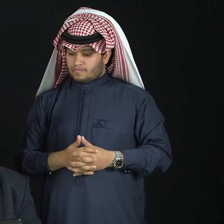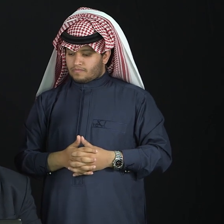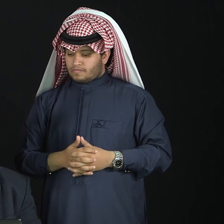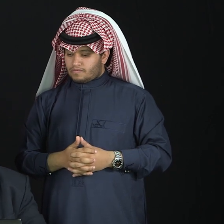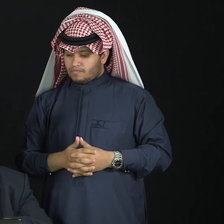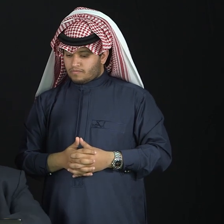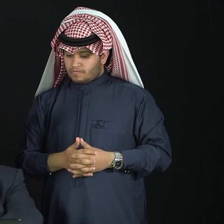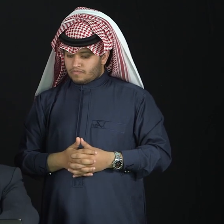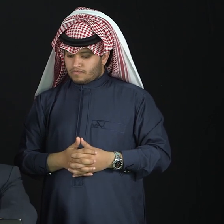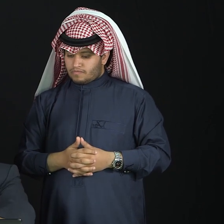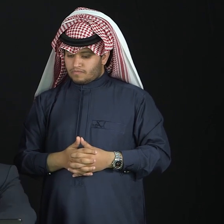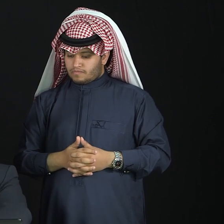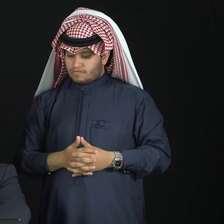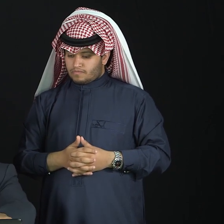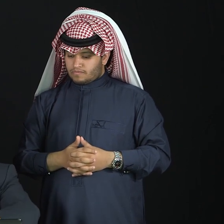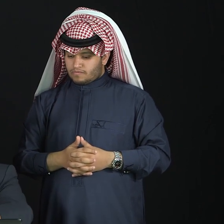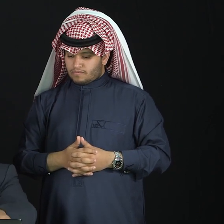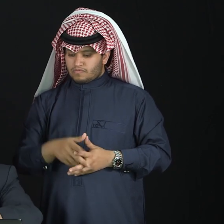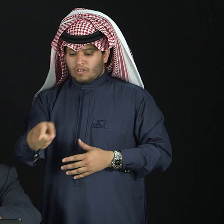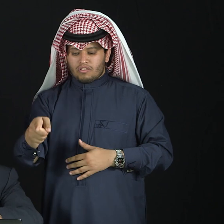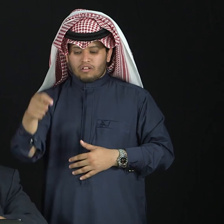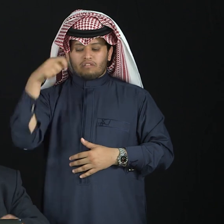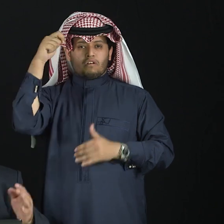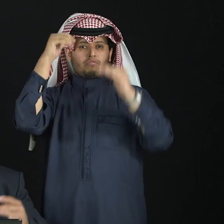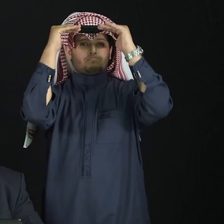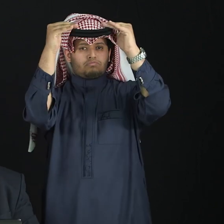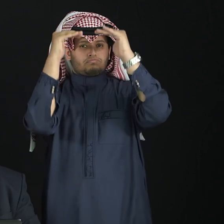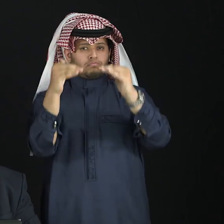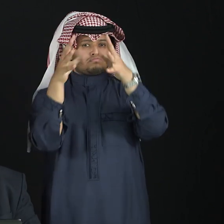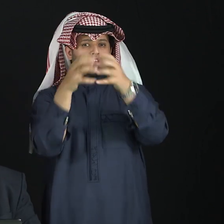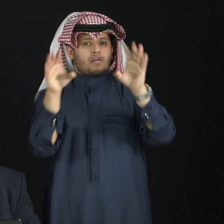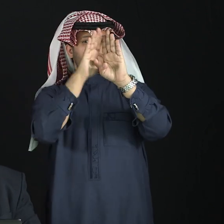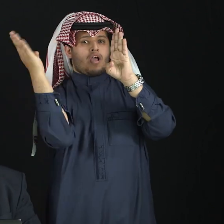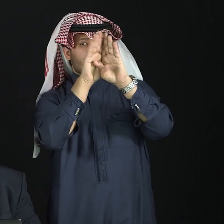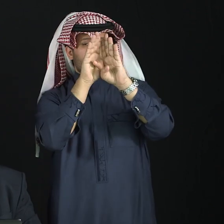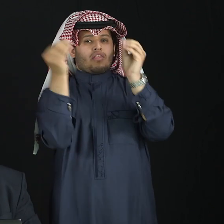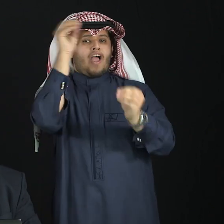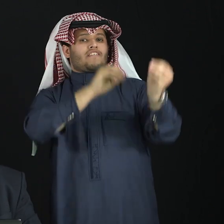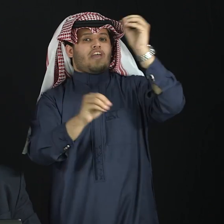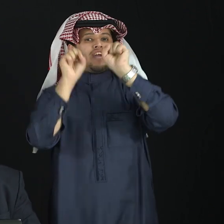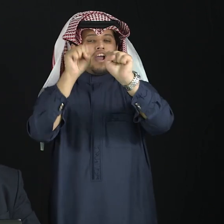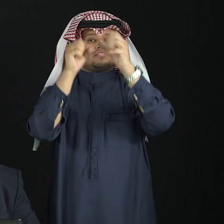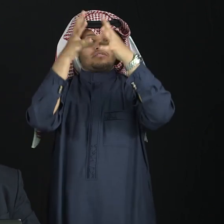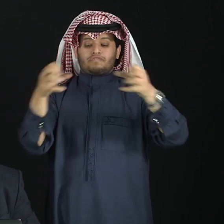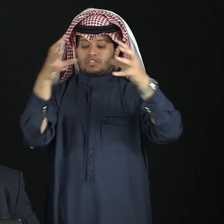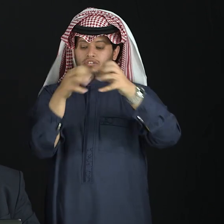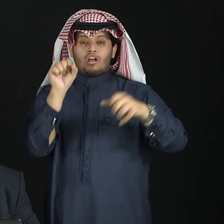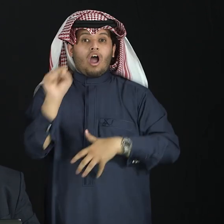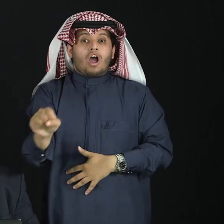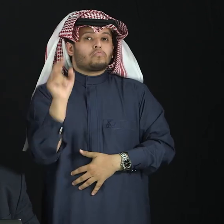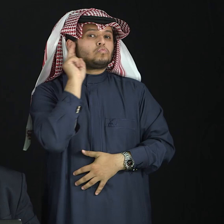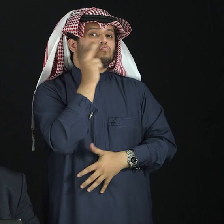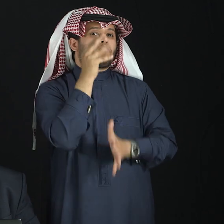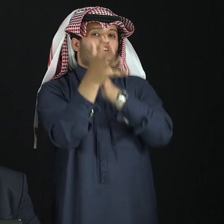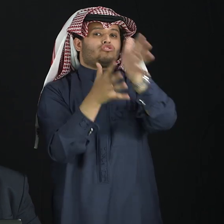in not only one, but also so many, yes, pictures to reveal the same sign